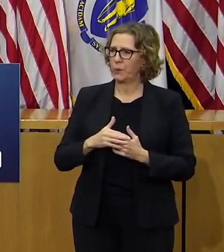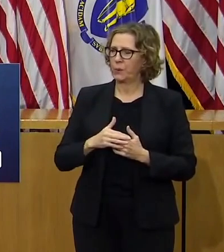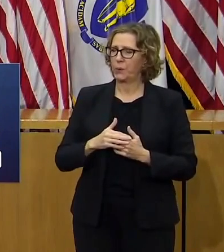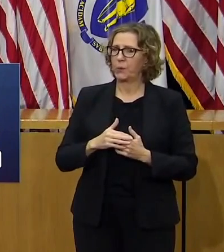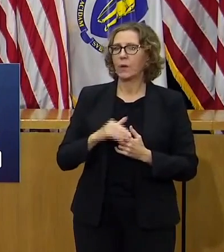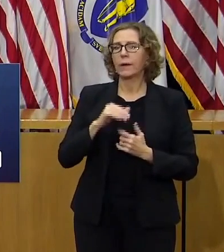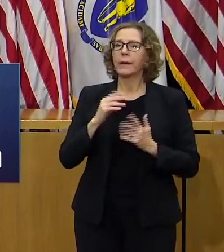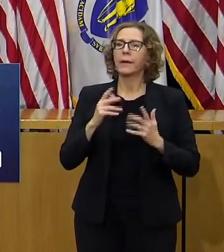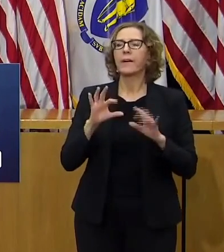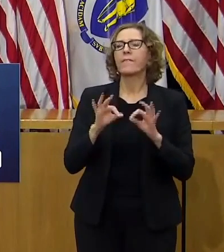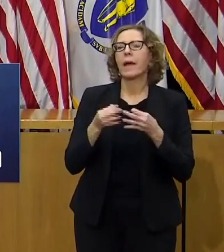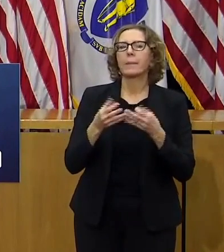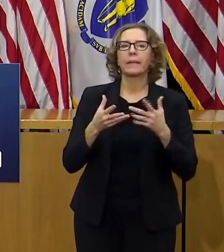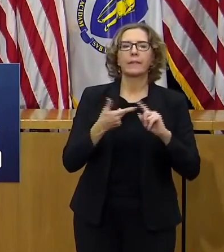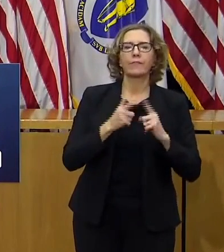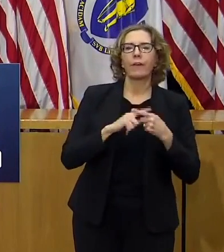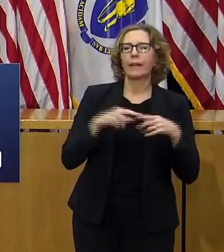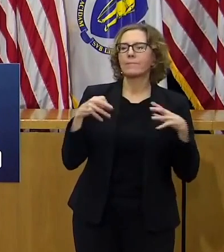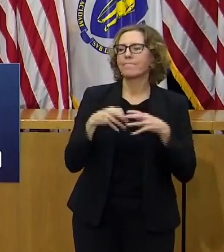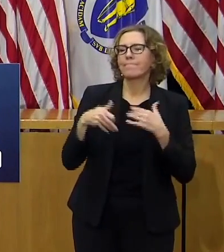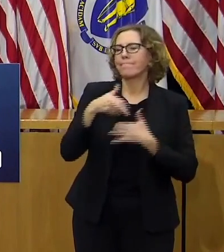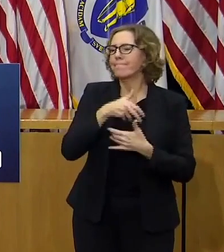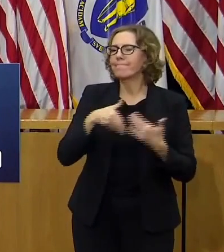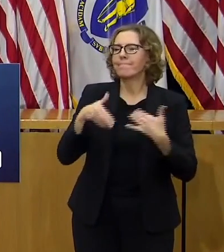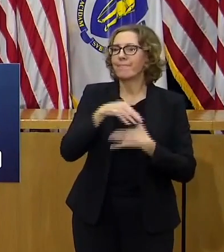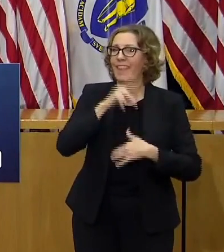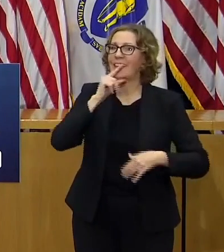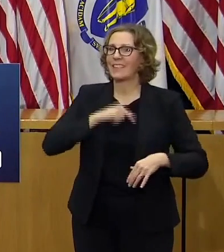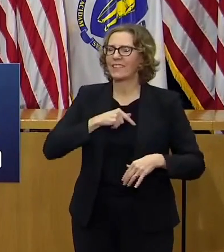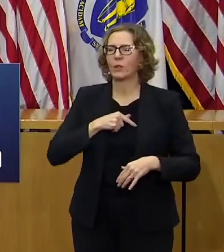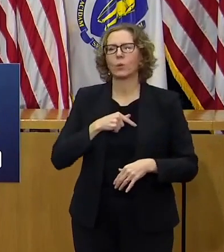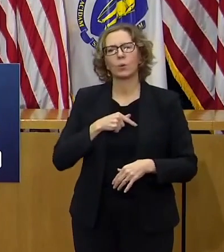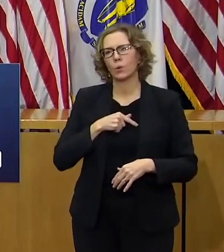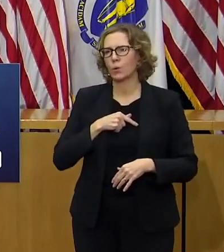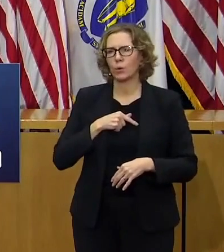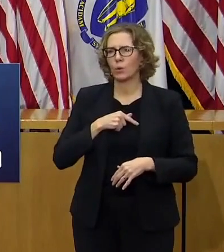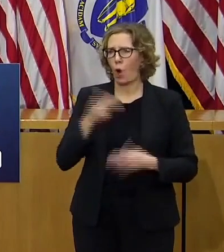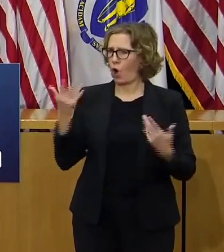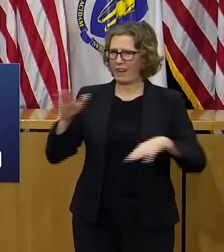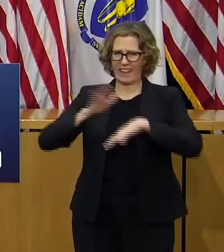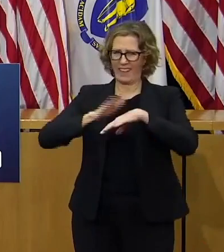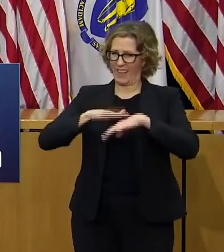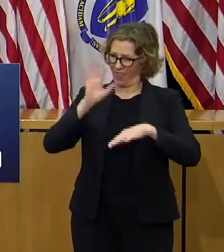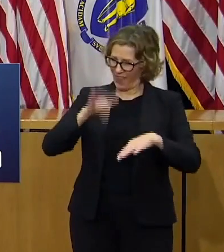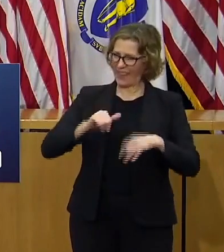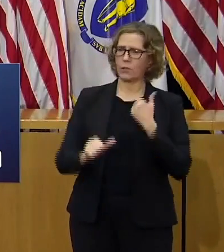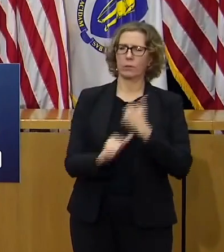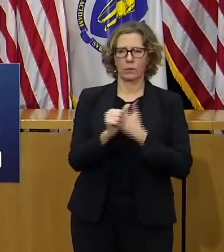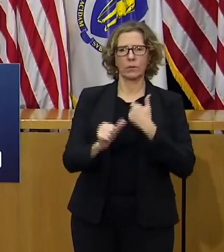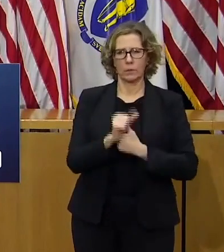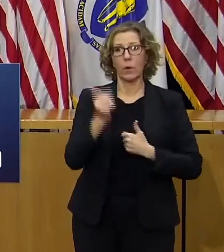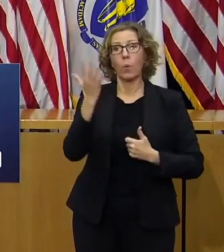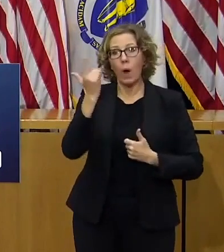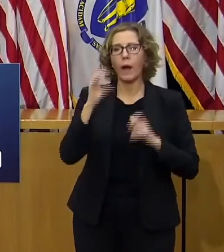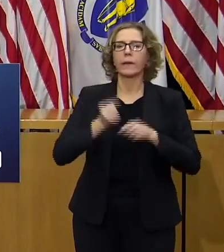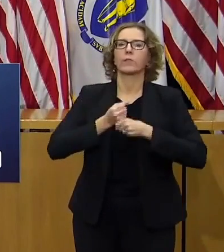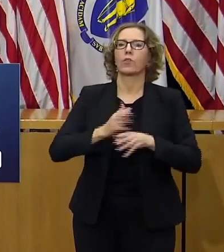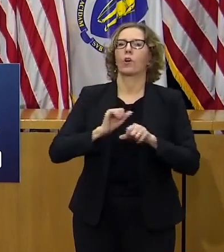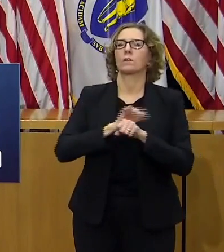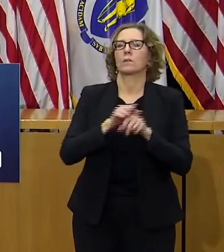gathering among people we all know is by far and away the most significant opportunity for spread